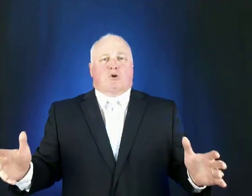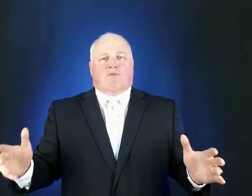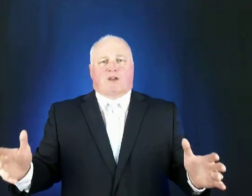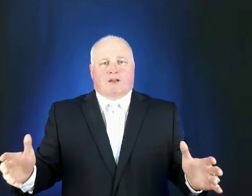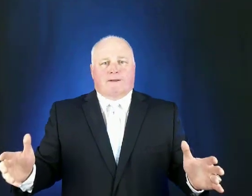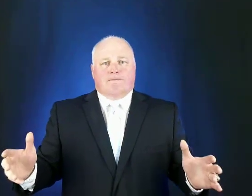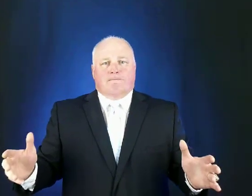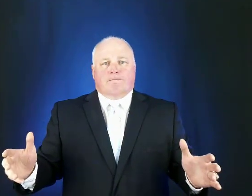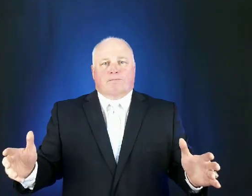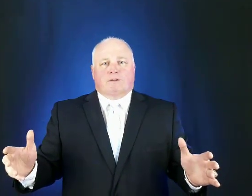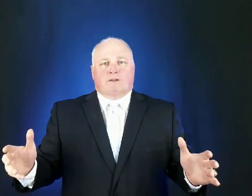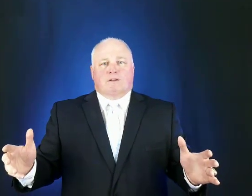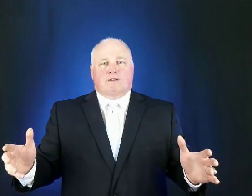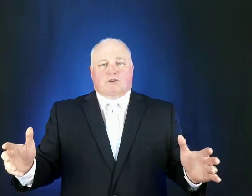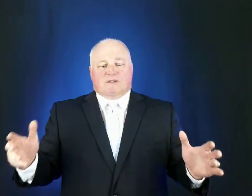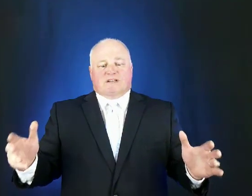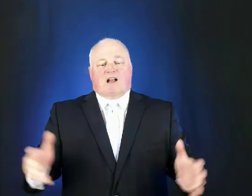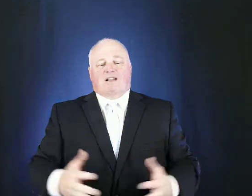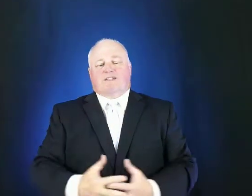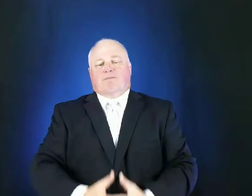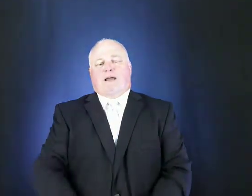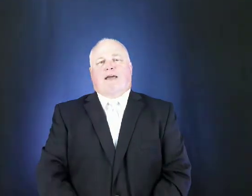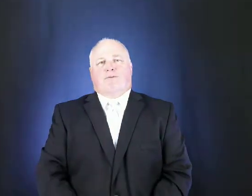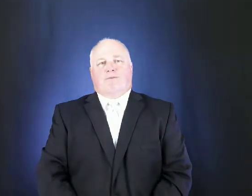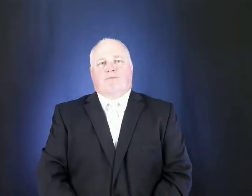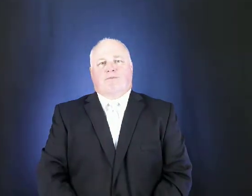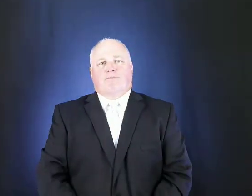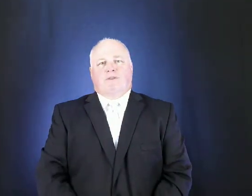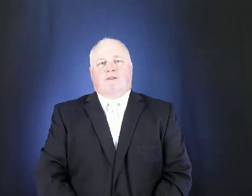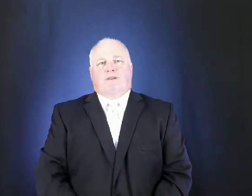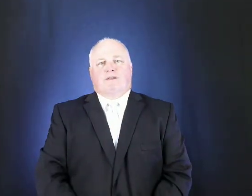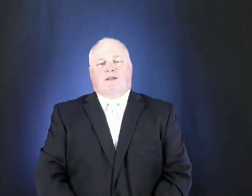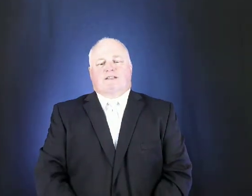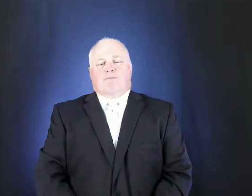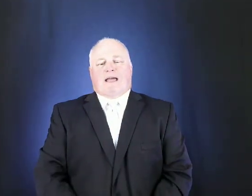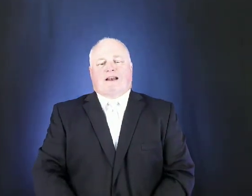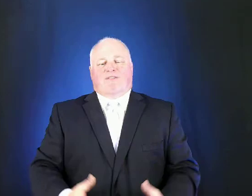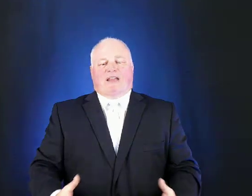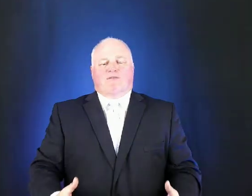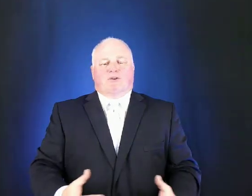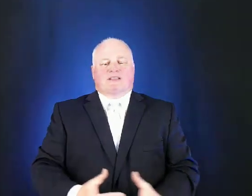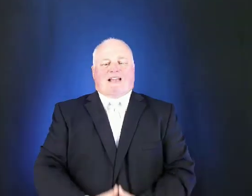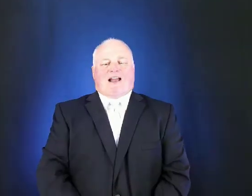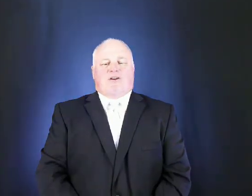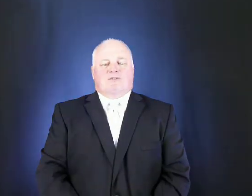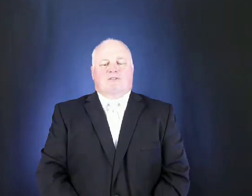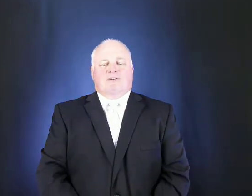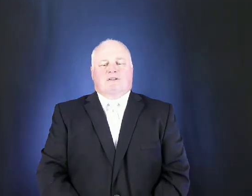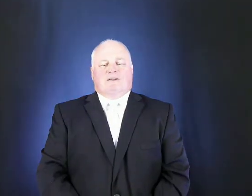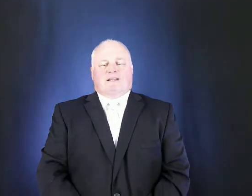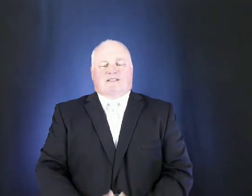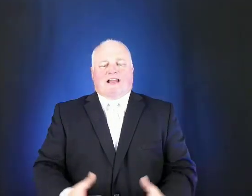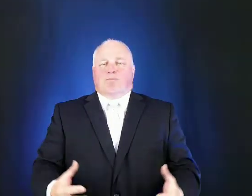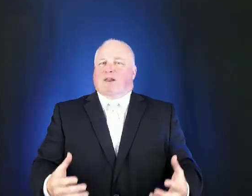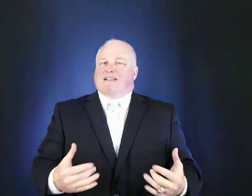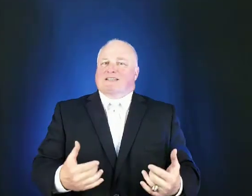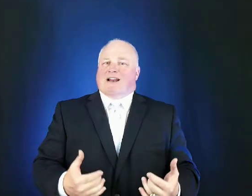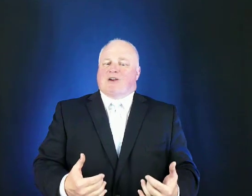so it's a constant battle it's a battle of evil desires that take place in our